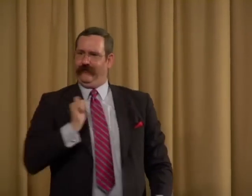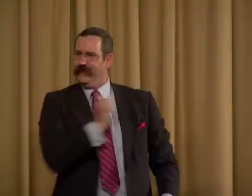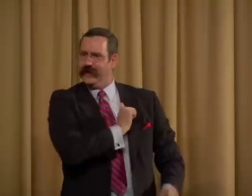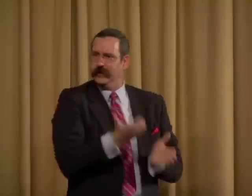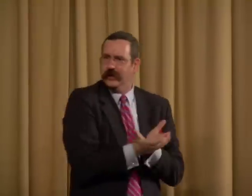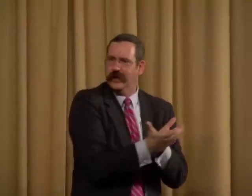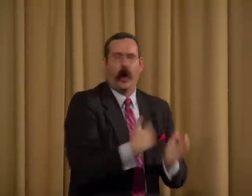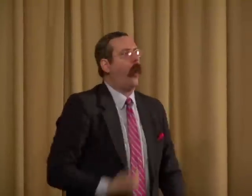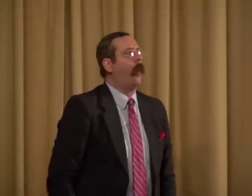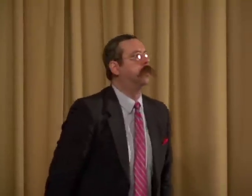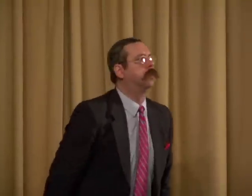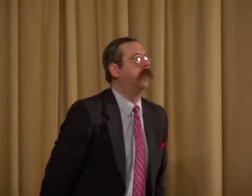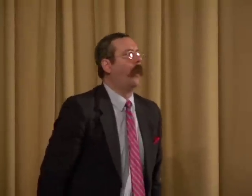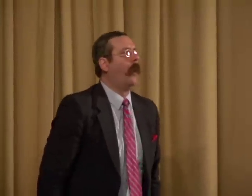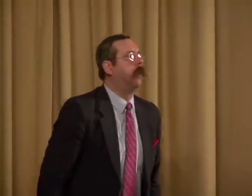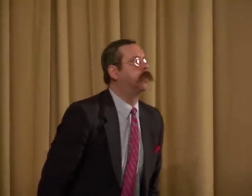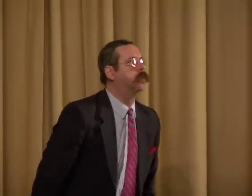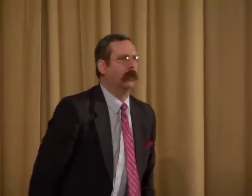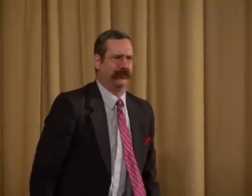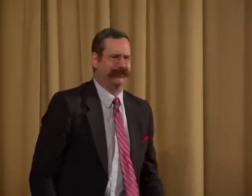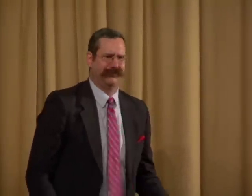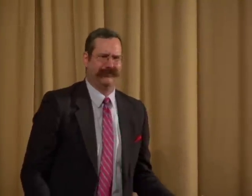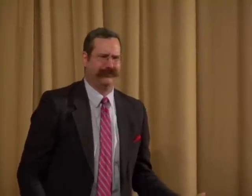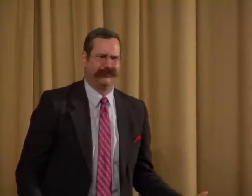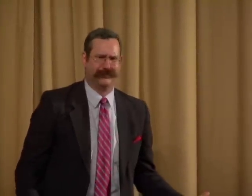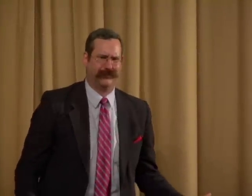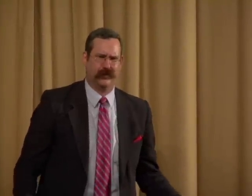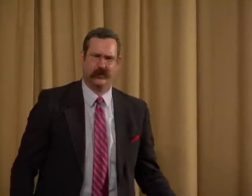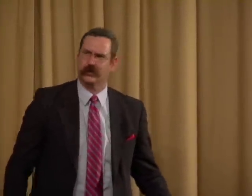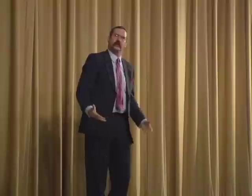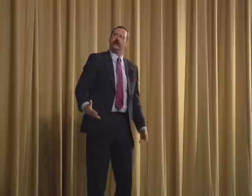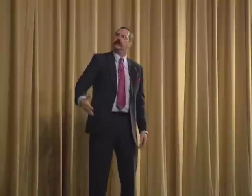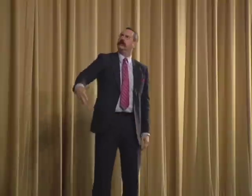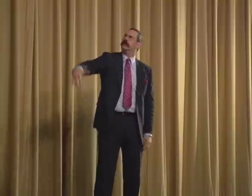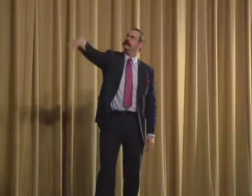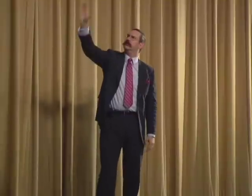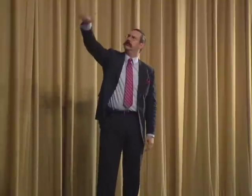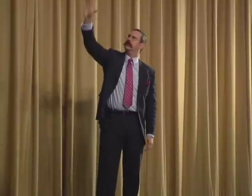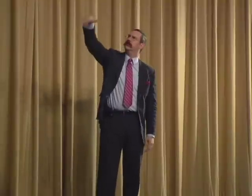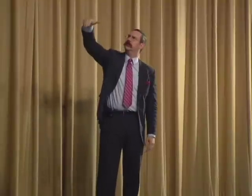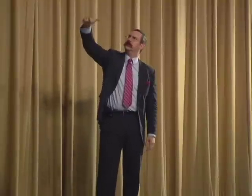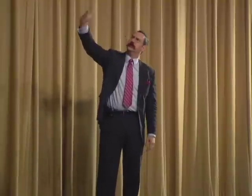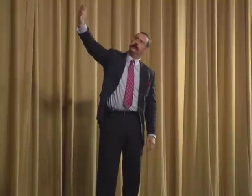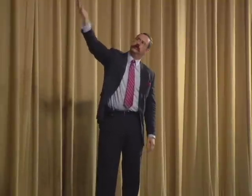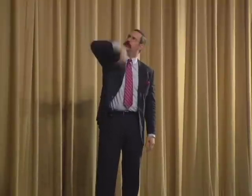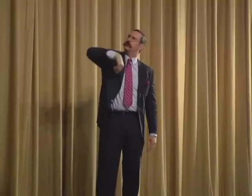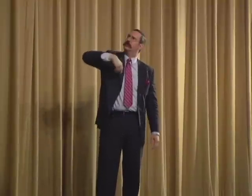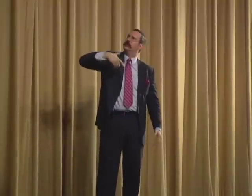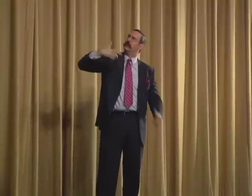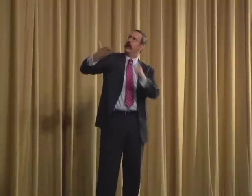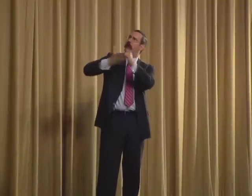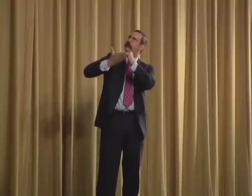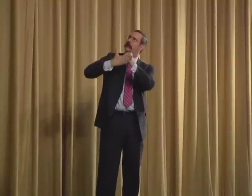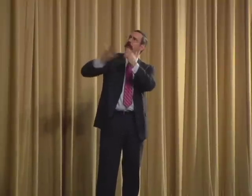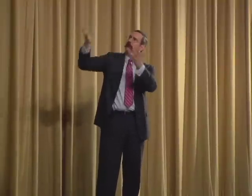could save ourselves by blowing into these sails. We could ask God